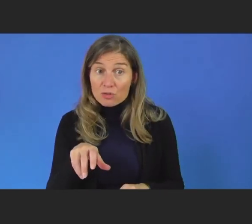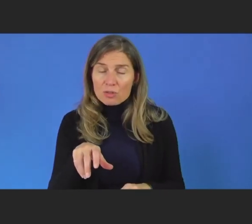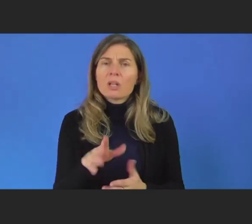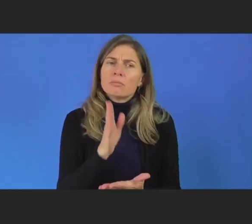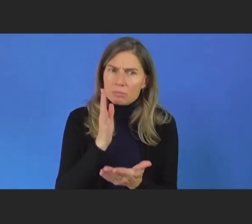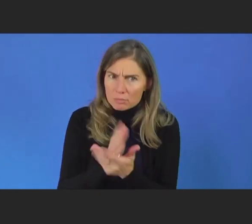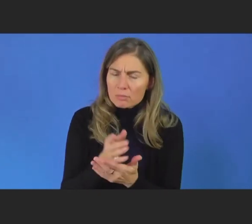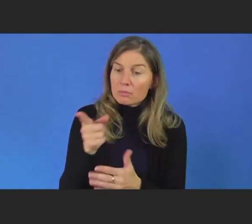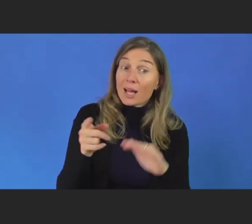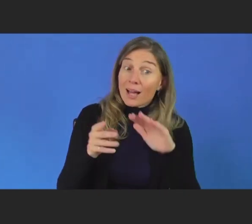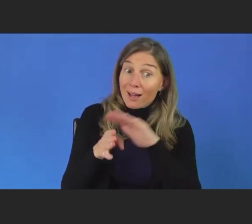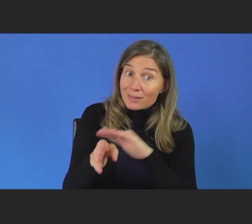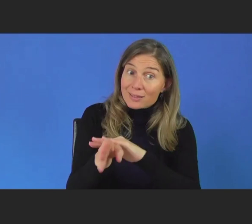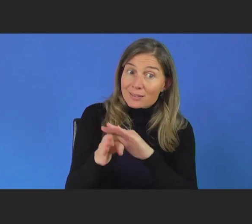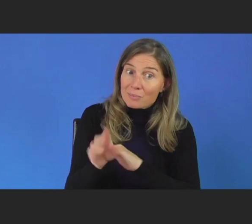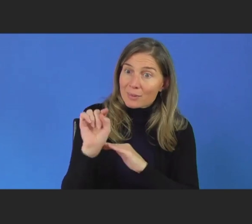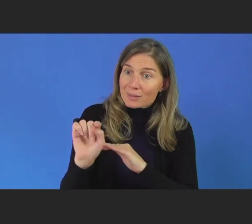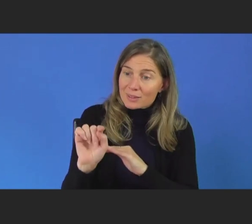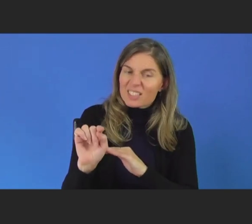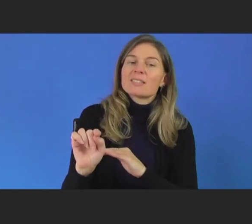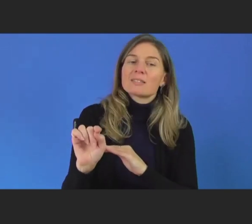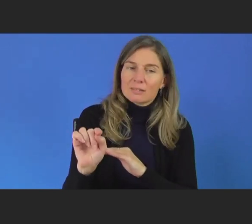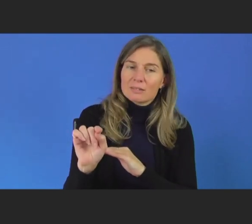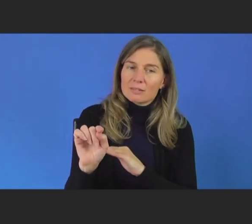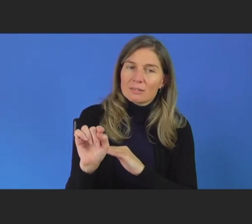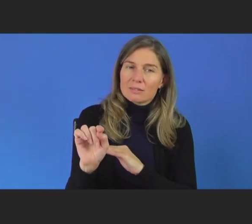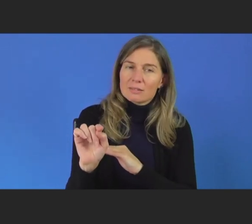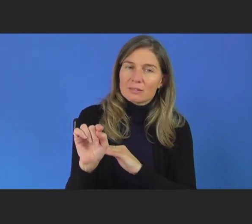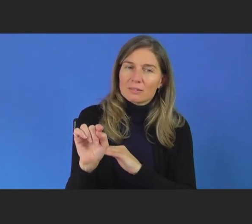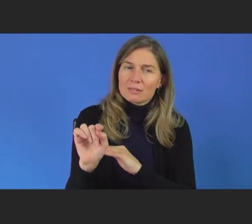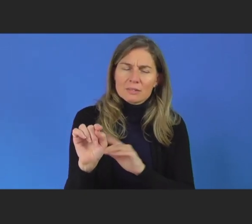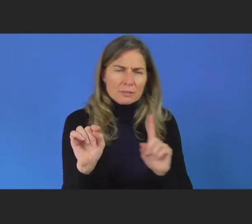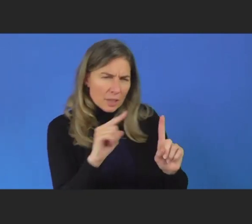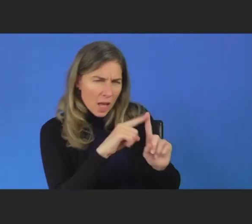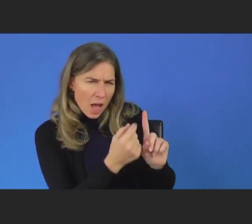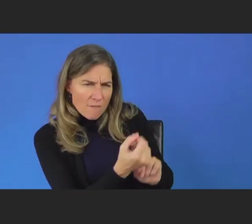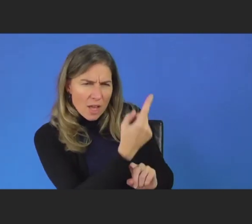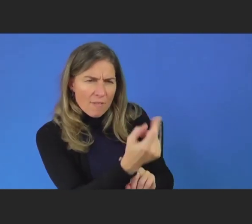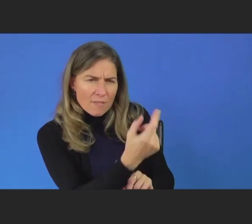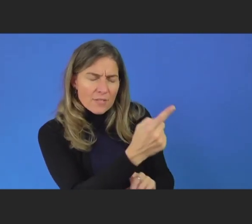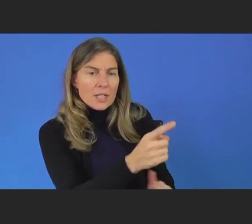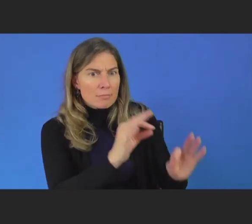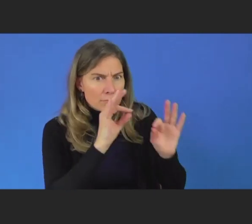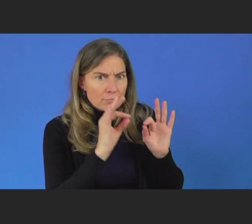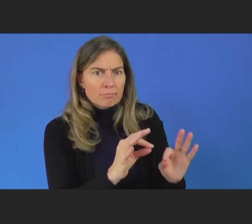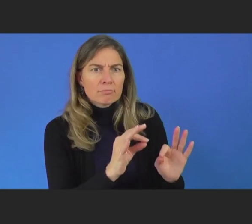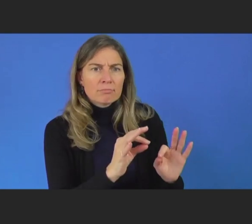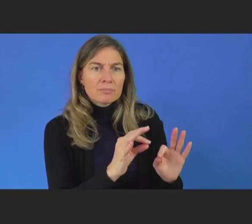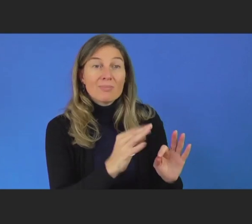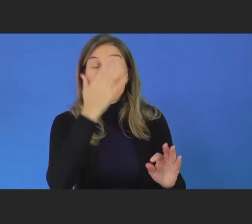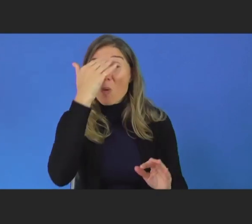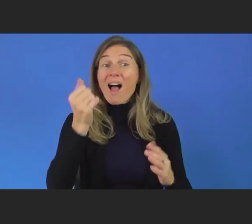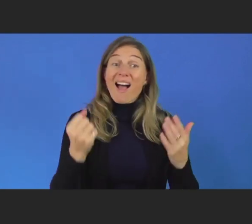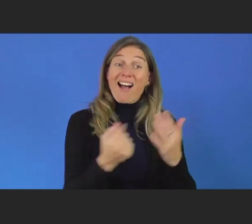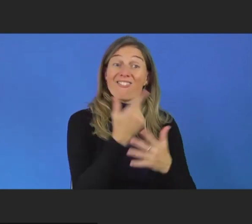is considered when they're scheduling their events. Because after an event is scheduled, it's difficult